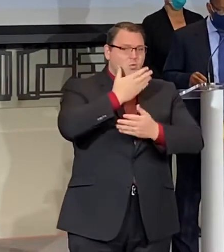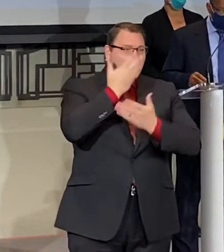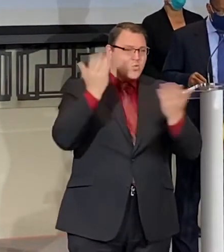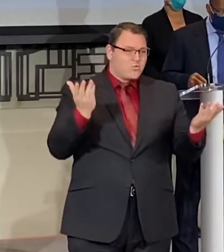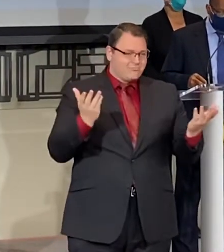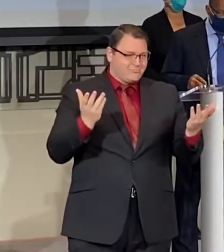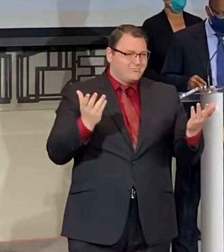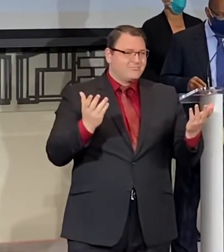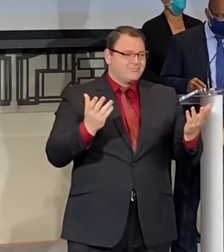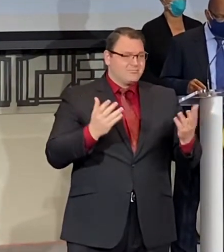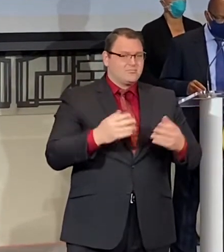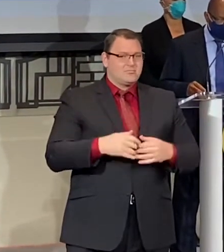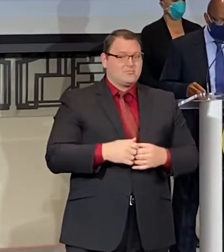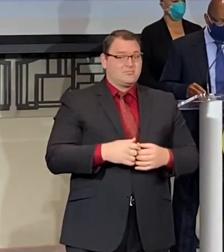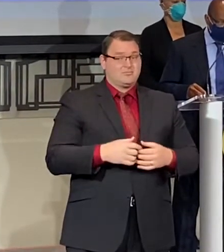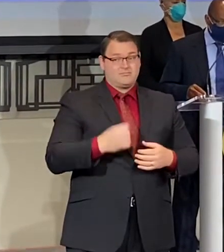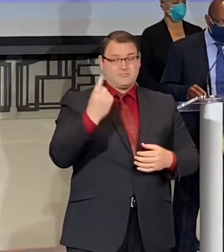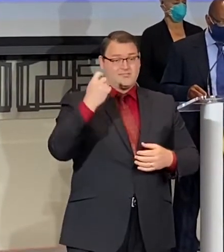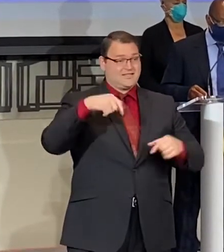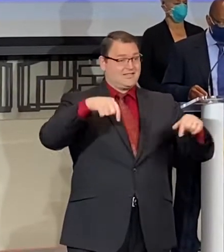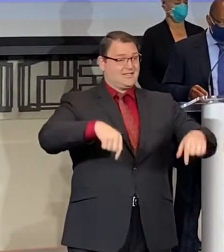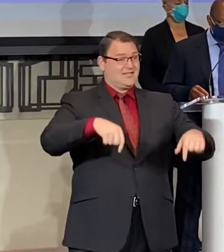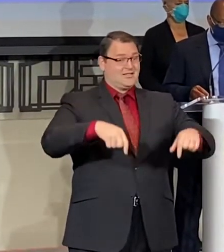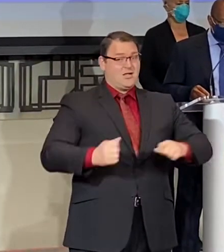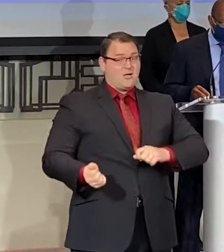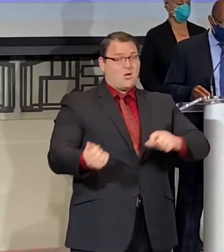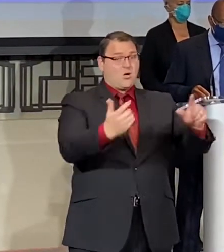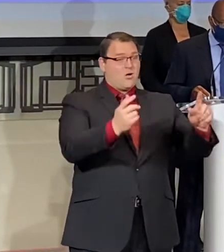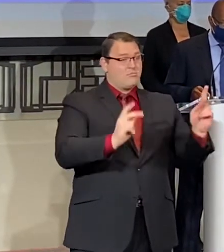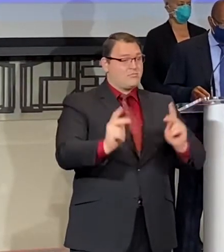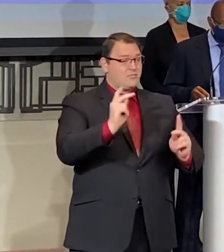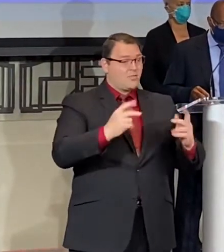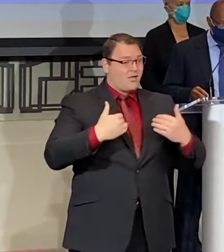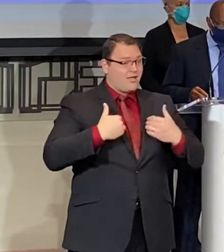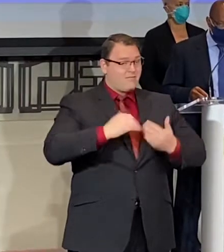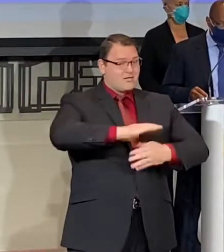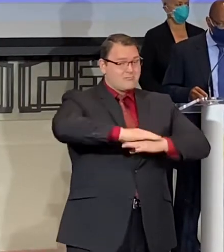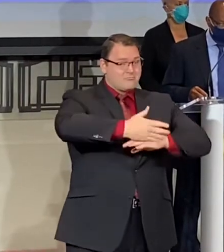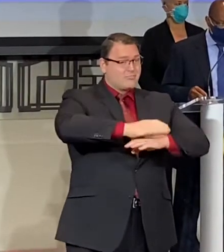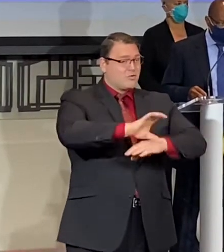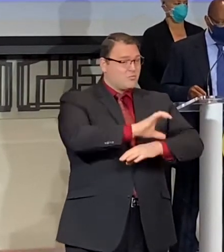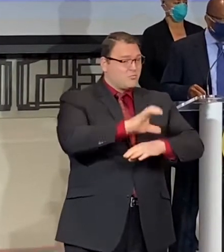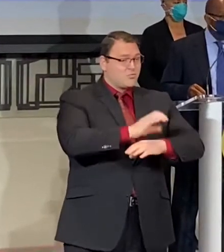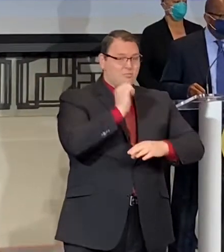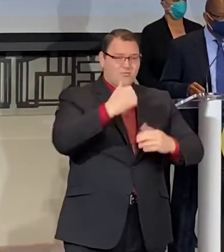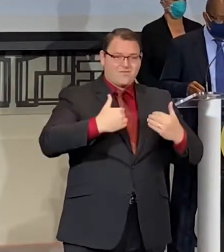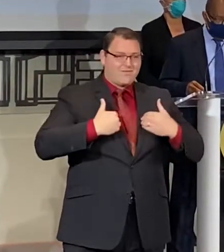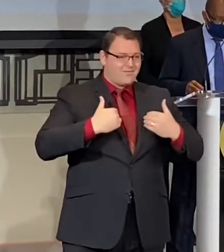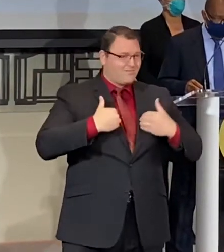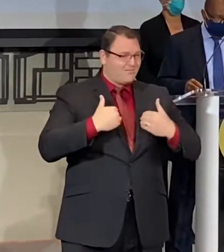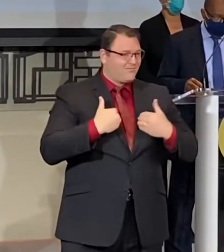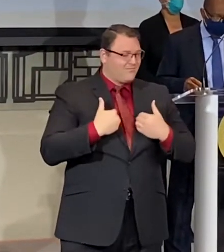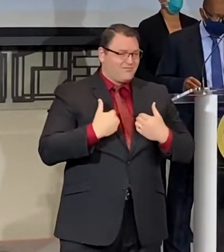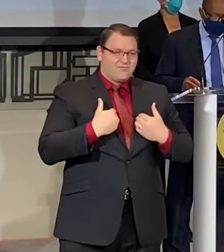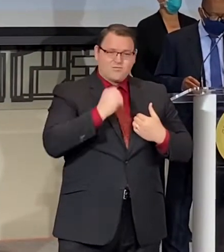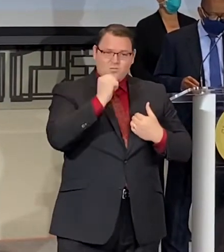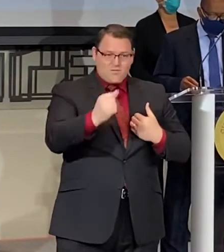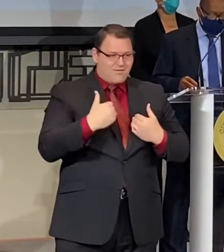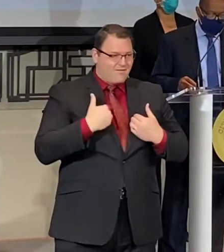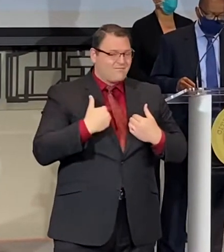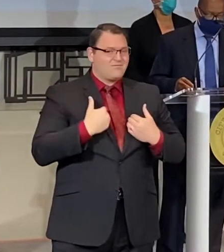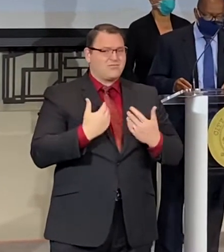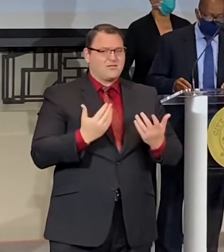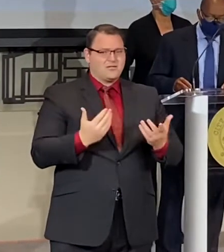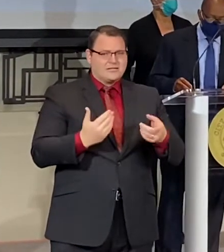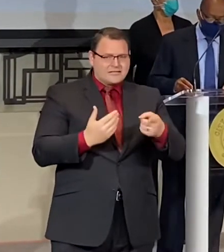neighborhoods that are not digitally connected to the tools that children need to do their homework each day. And